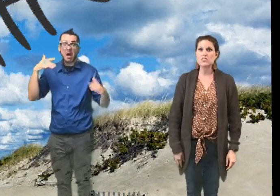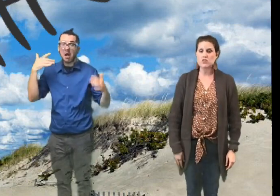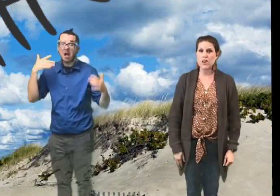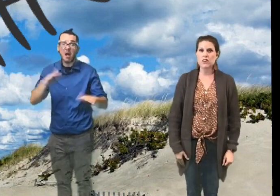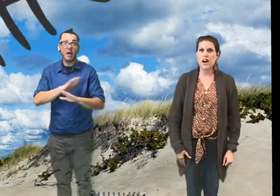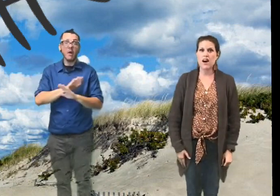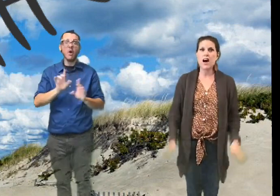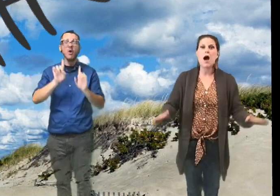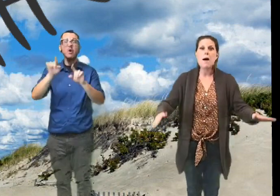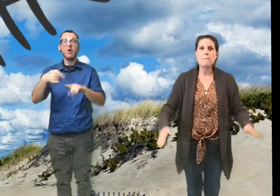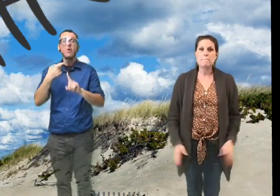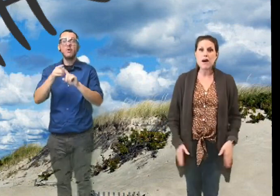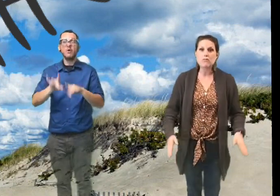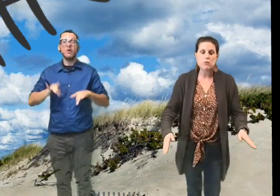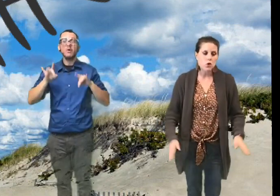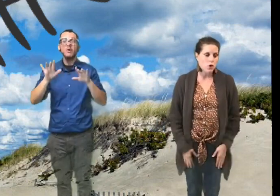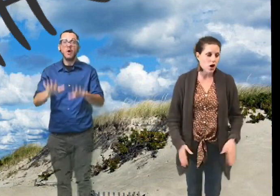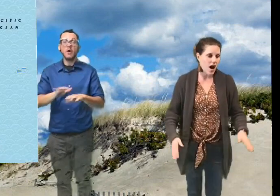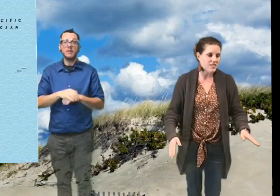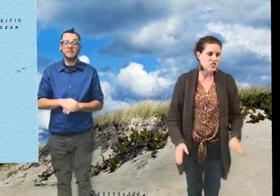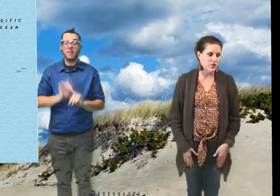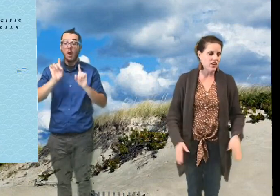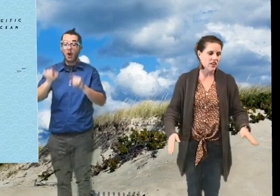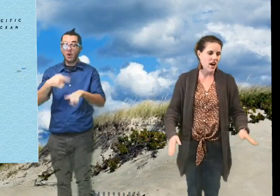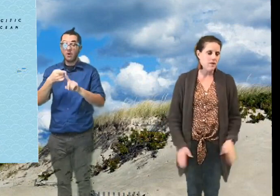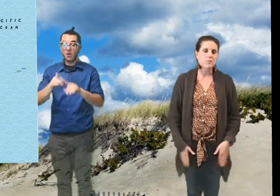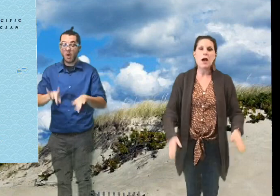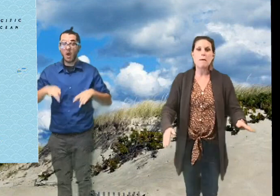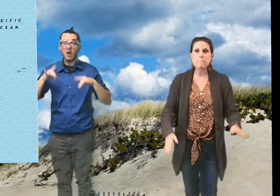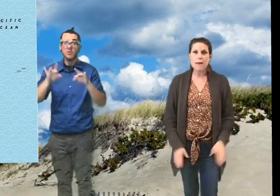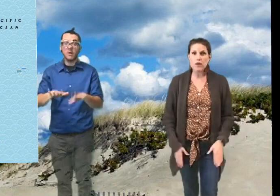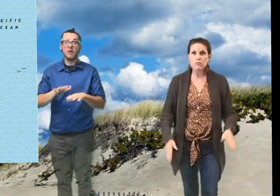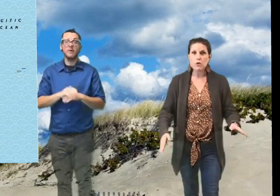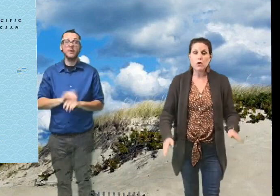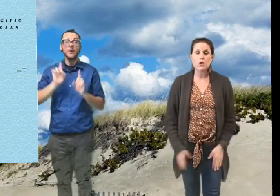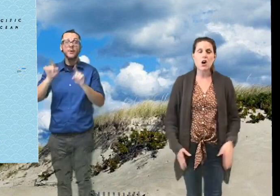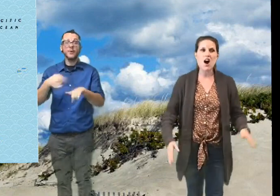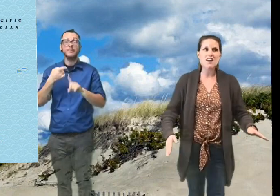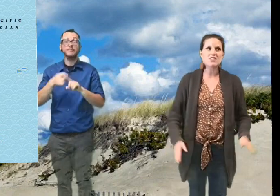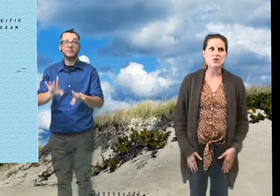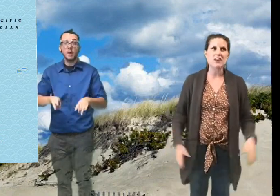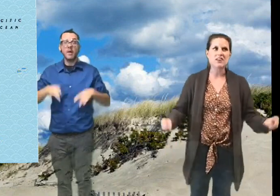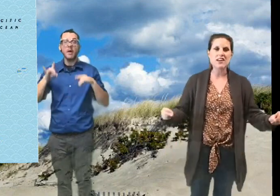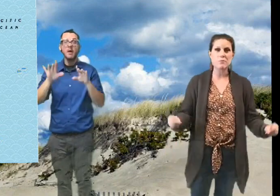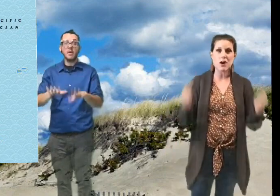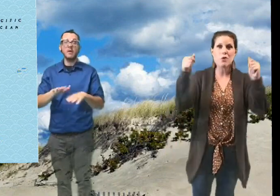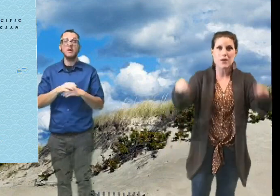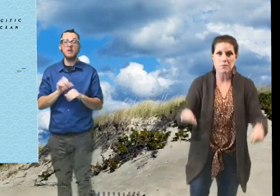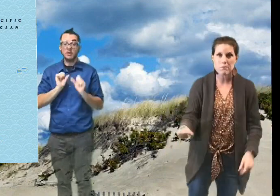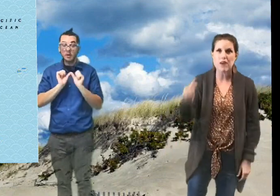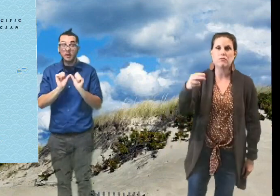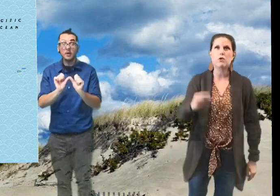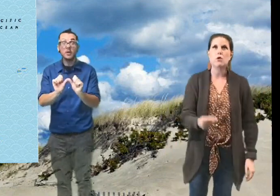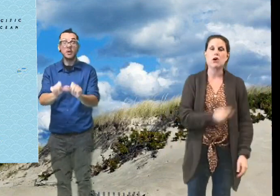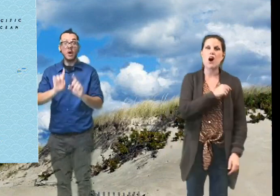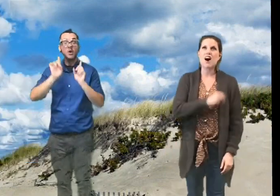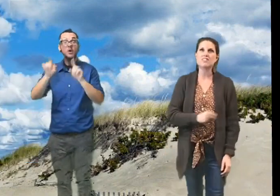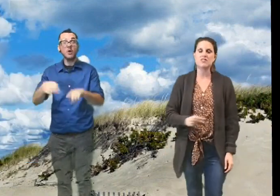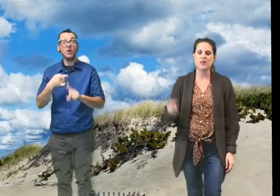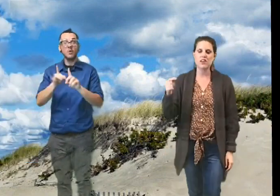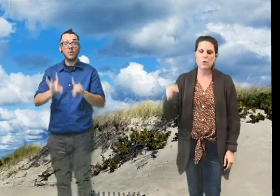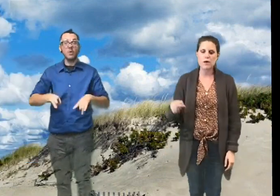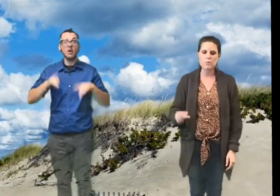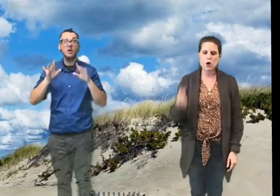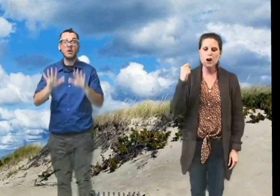Australia. Bound for Australia. Bound for Australia. Keep going. Bound for